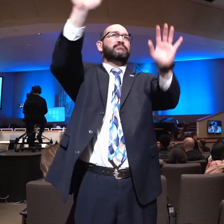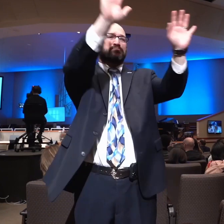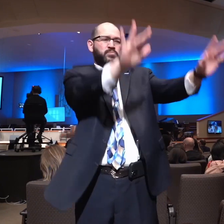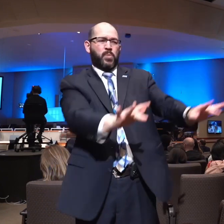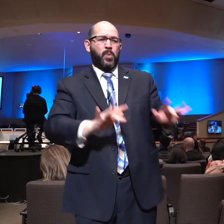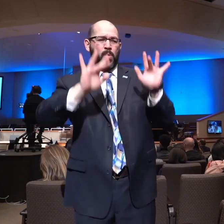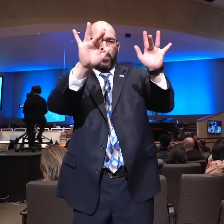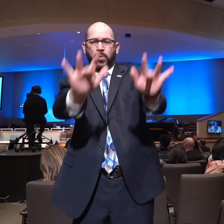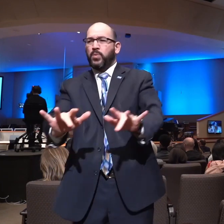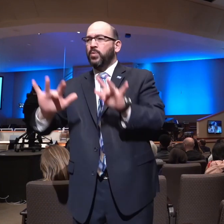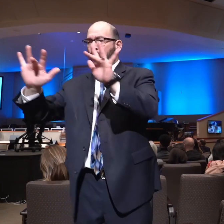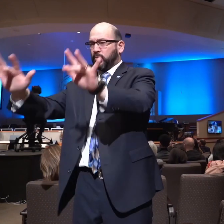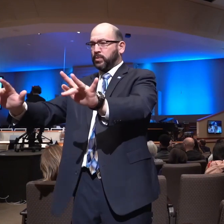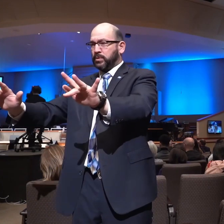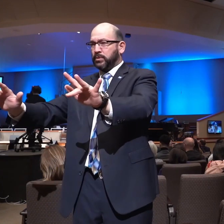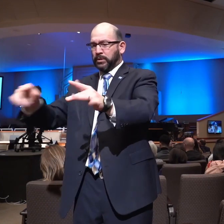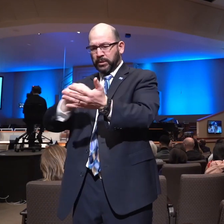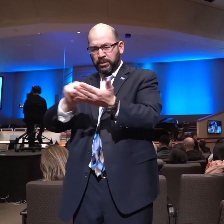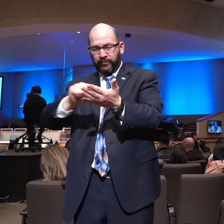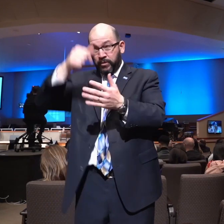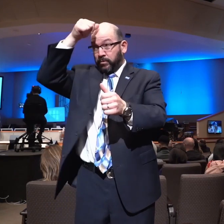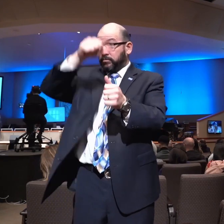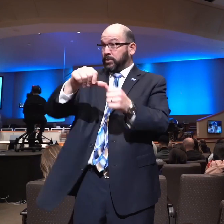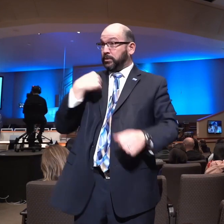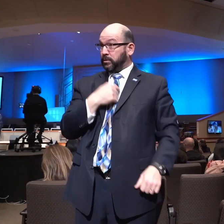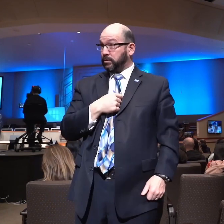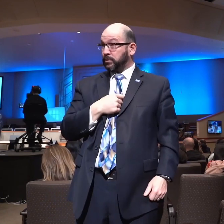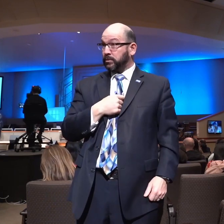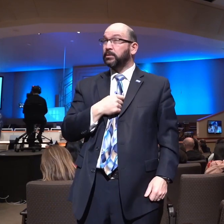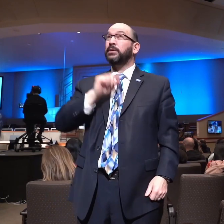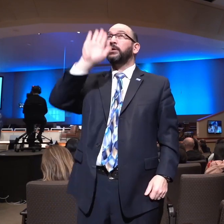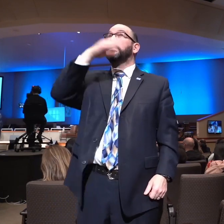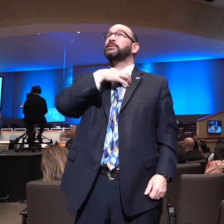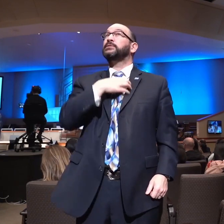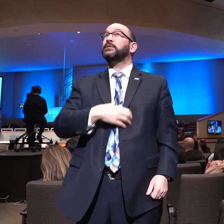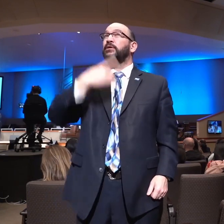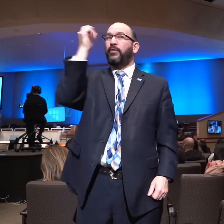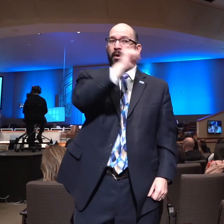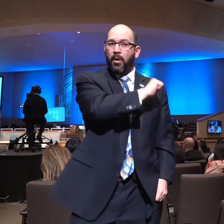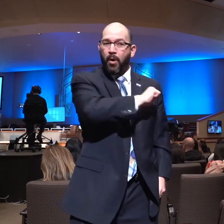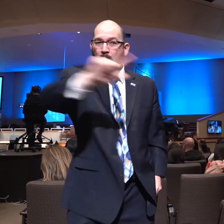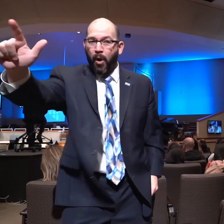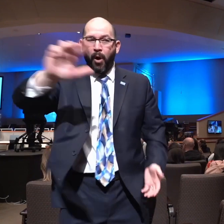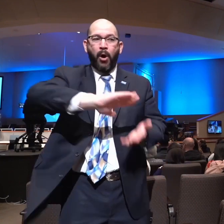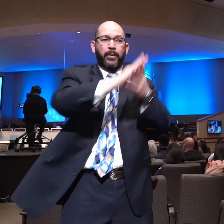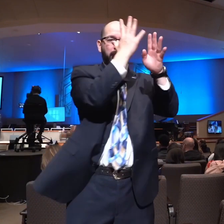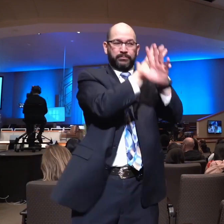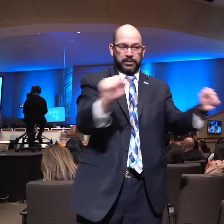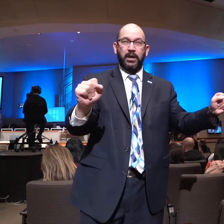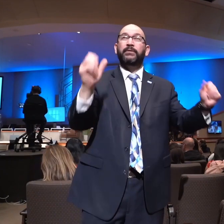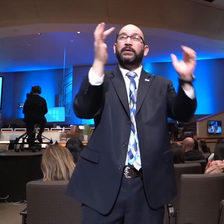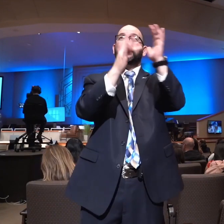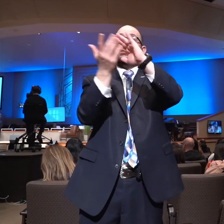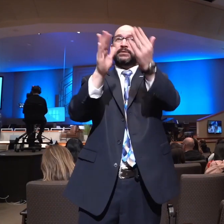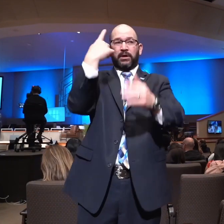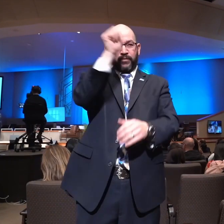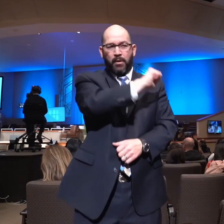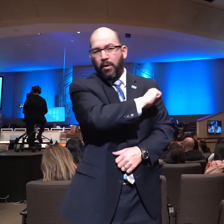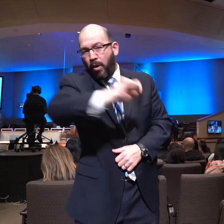And does not this verse remind us that God's desire is for all to be saved and that Jesus died for all? 2